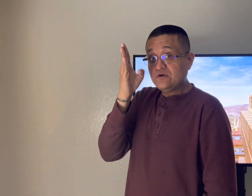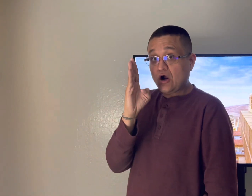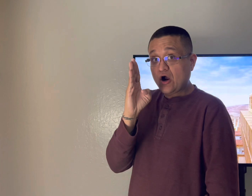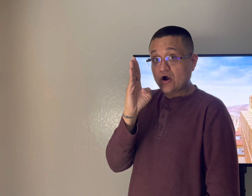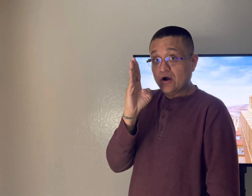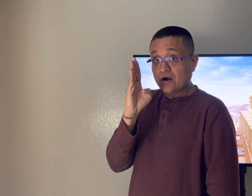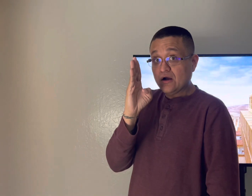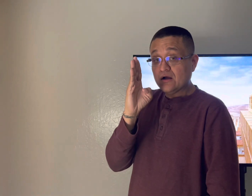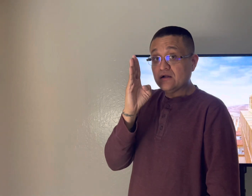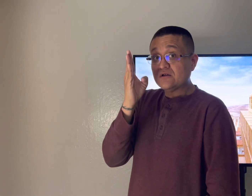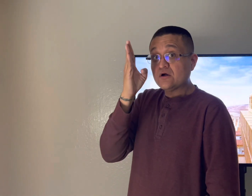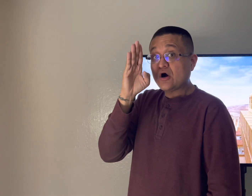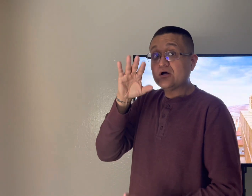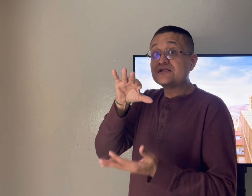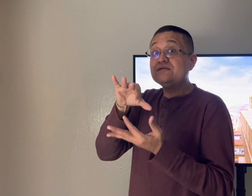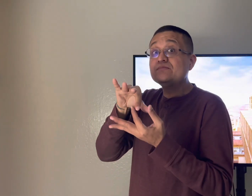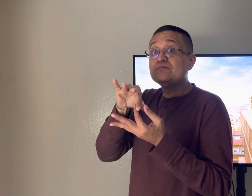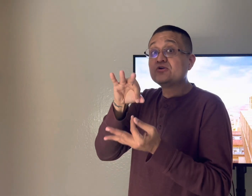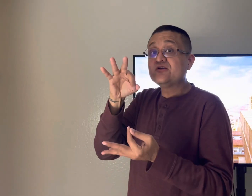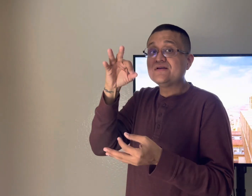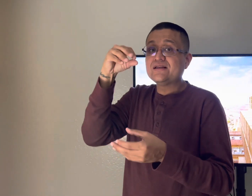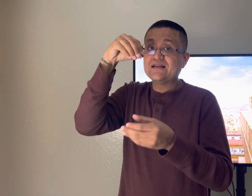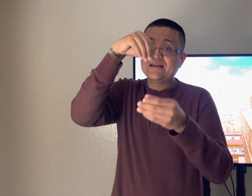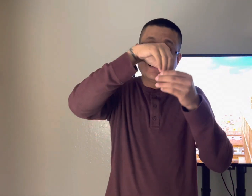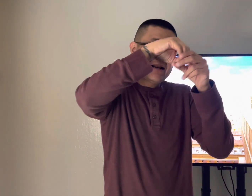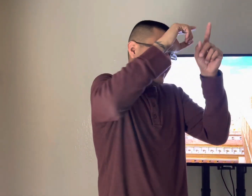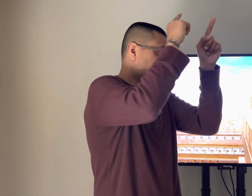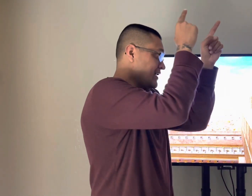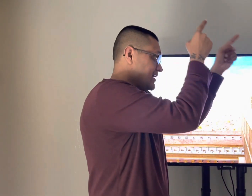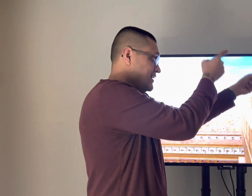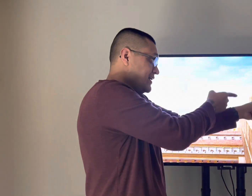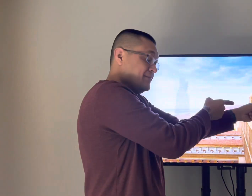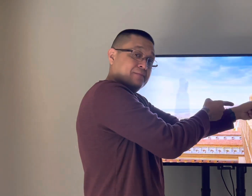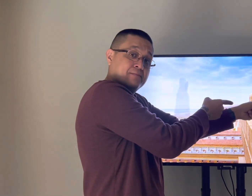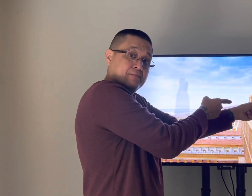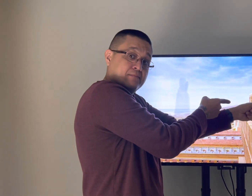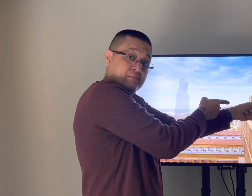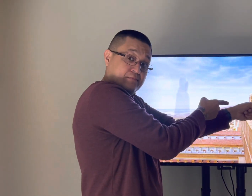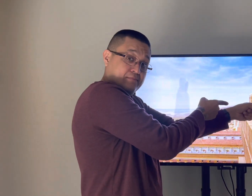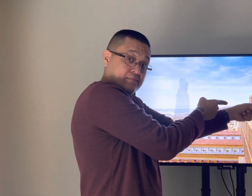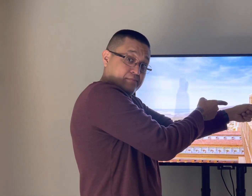he was fully man and fully god because god is a spirit that's in him